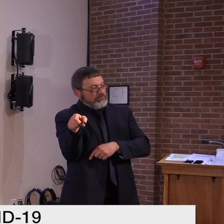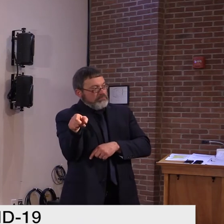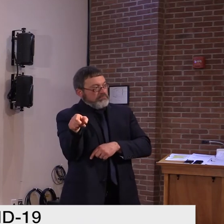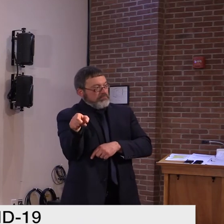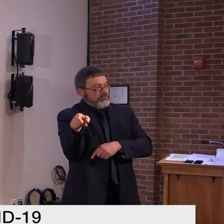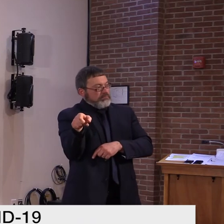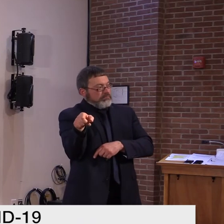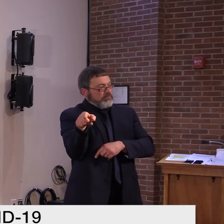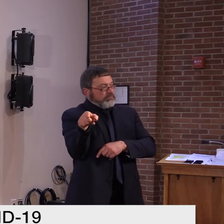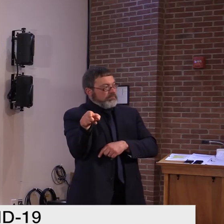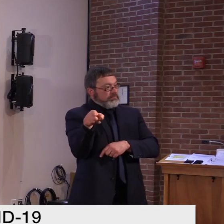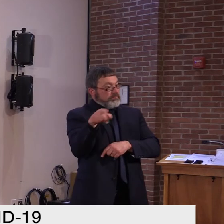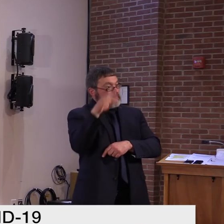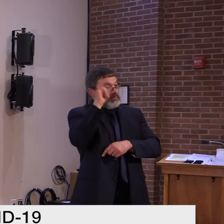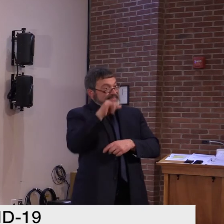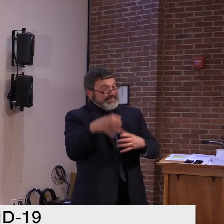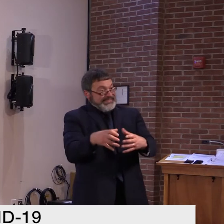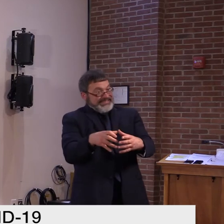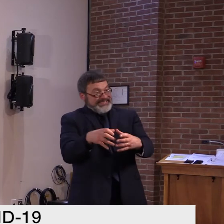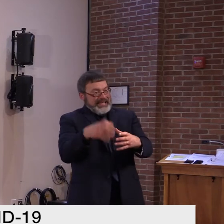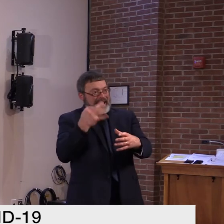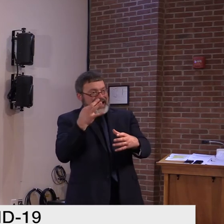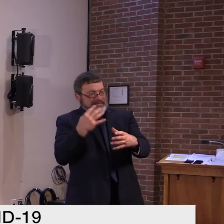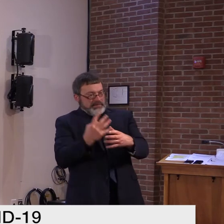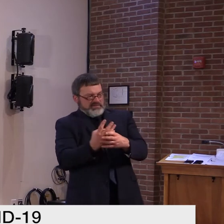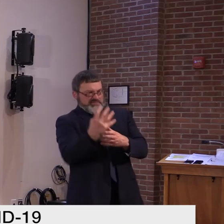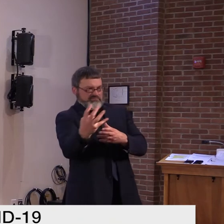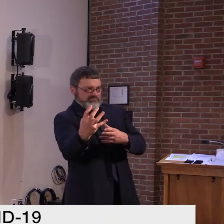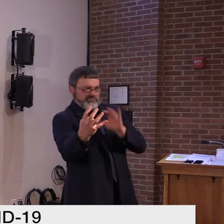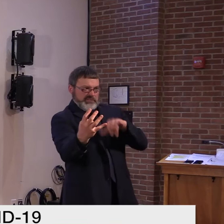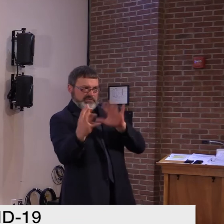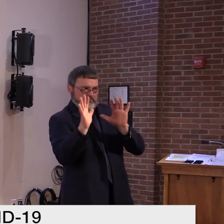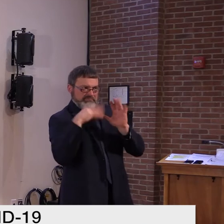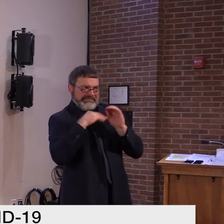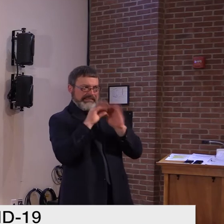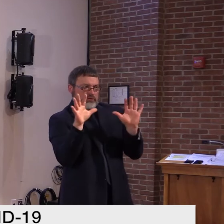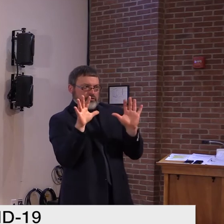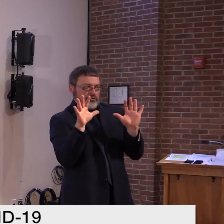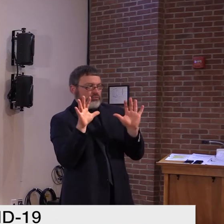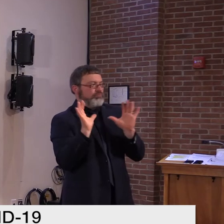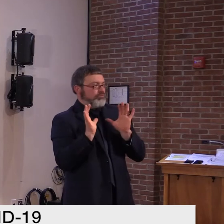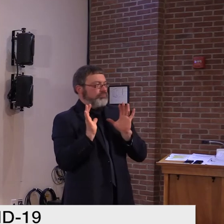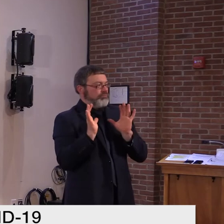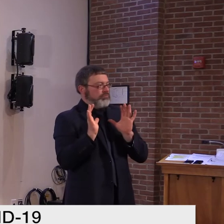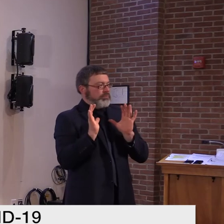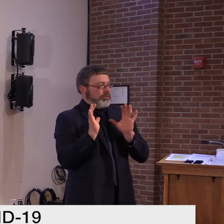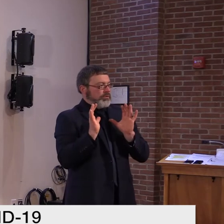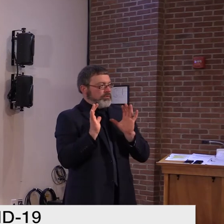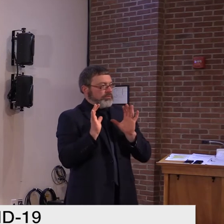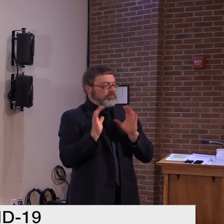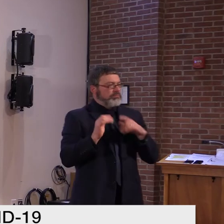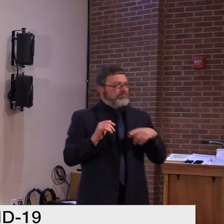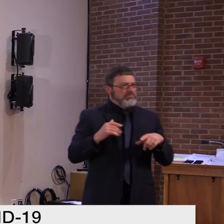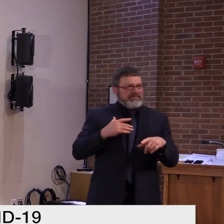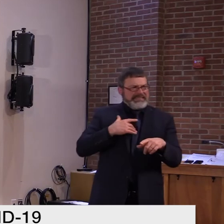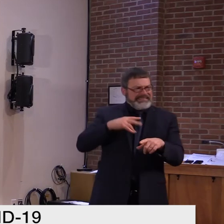And I received a call yesterday from an older Barry resident saying that she had her oil fuel tank inspectors and needs a part